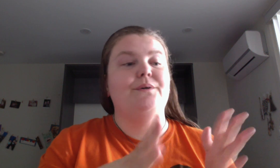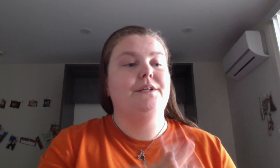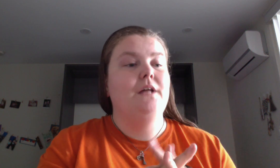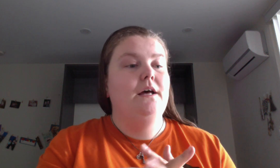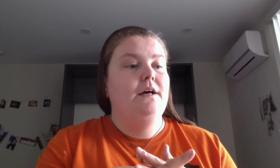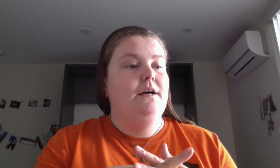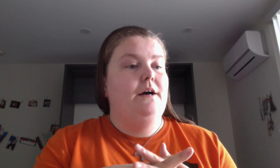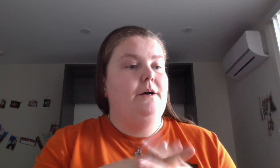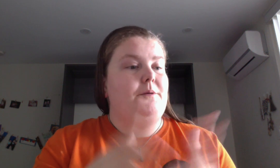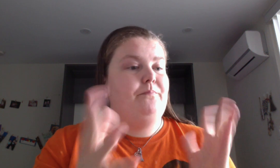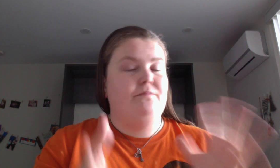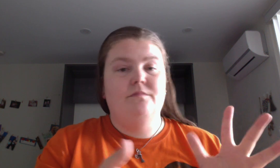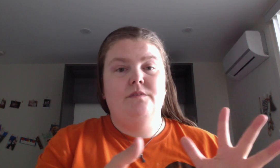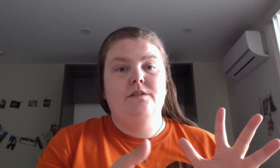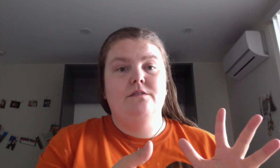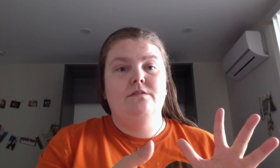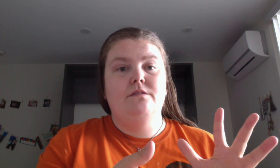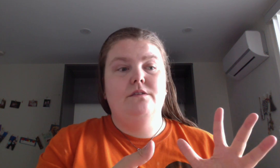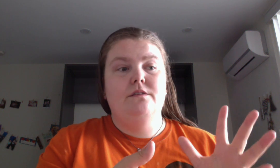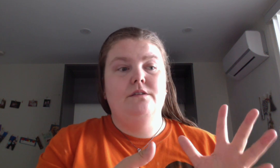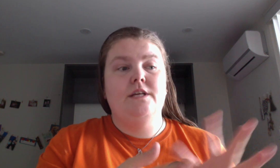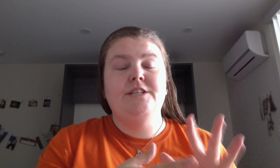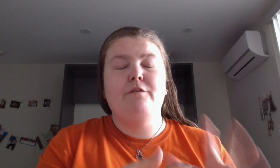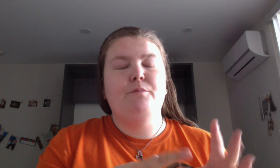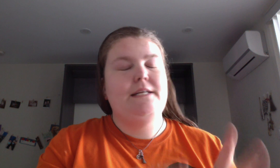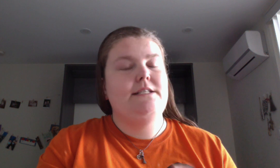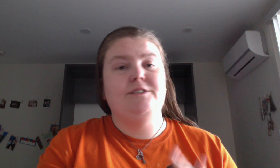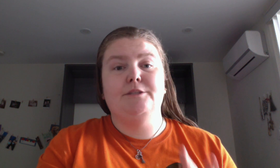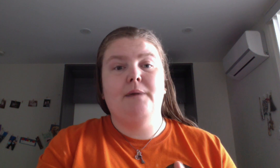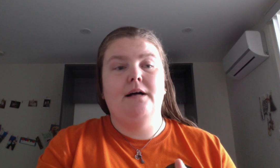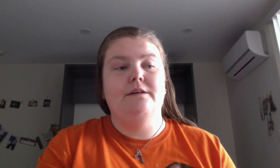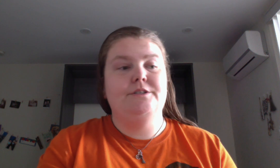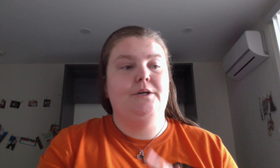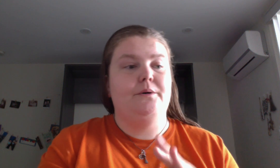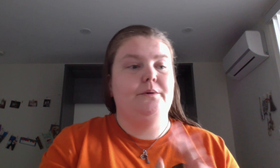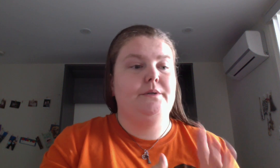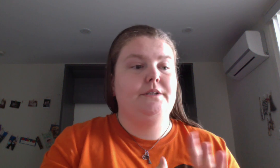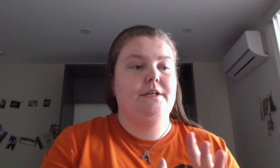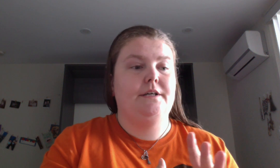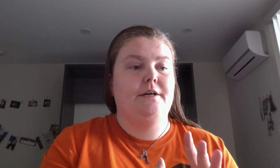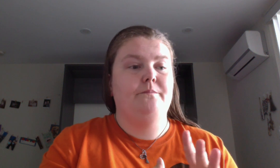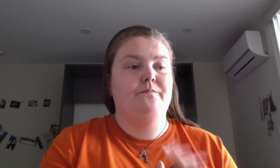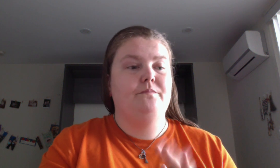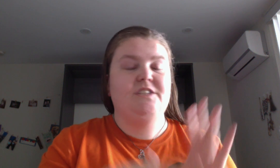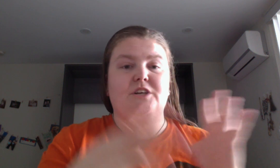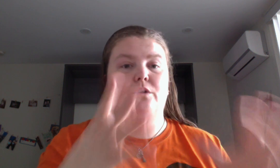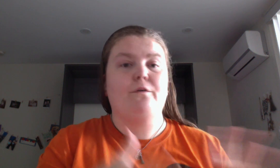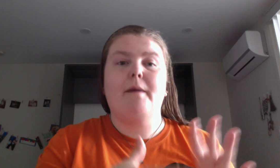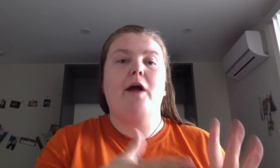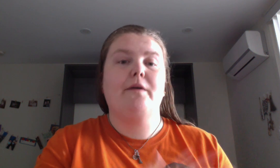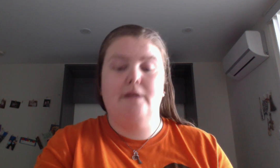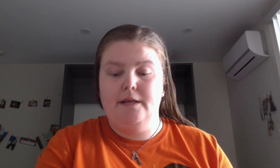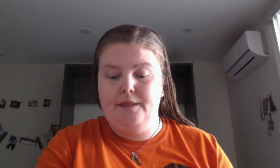does have a pretty decent smell so it's not overpowering anything